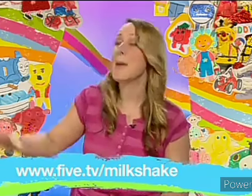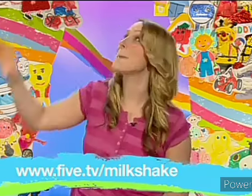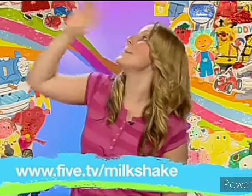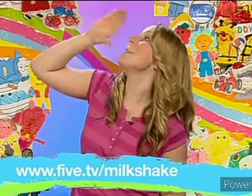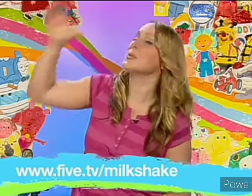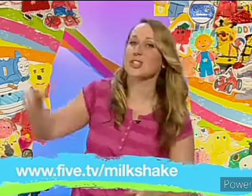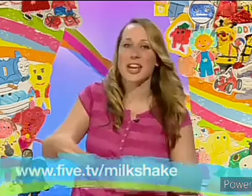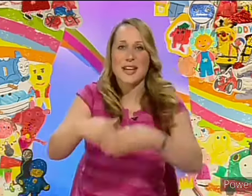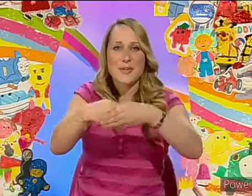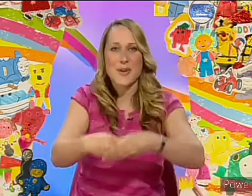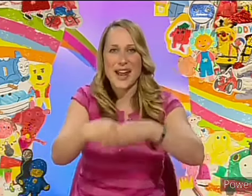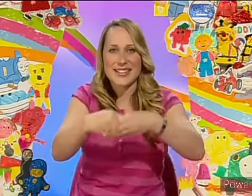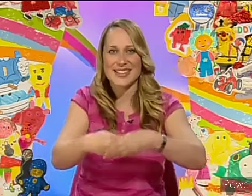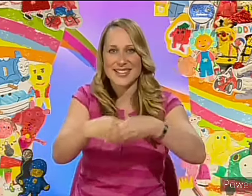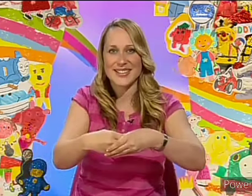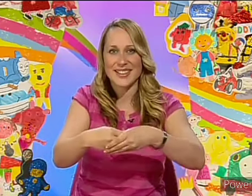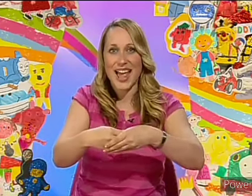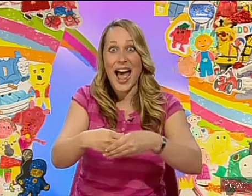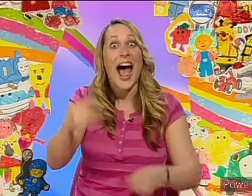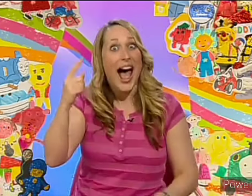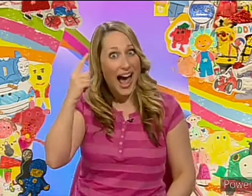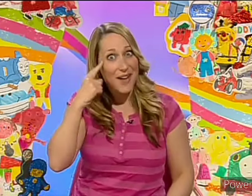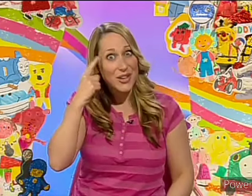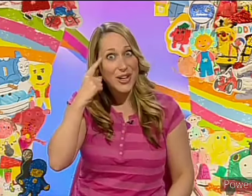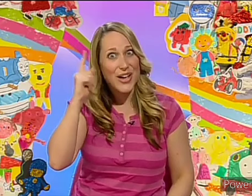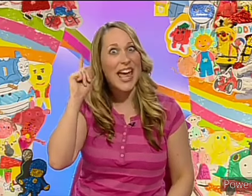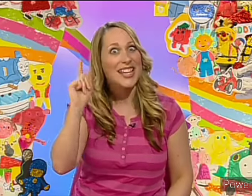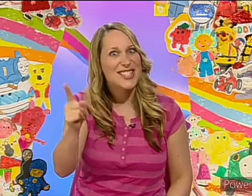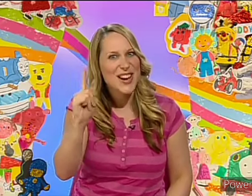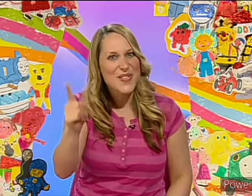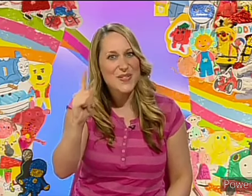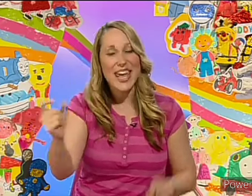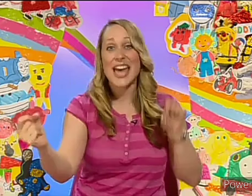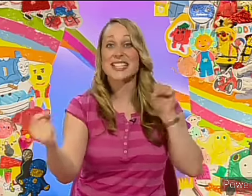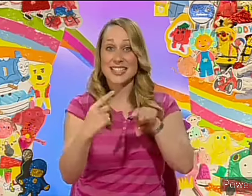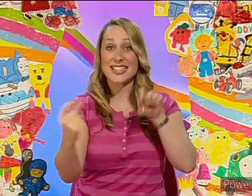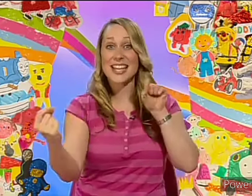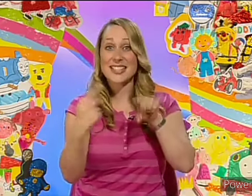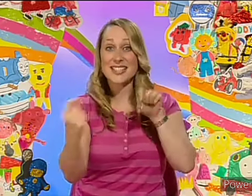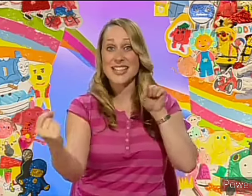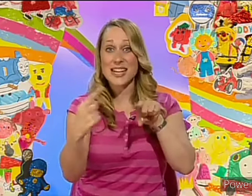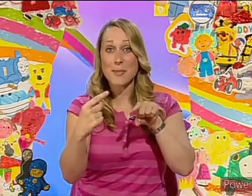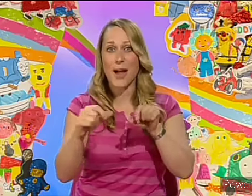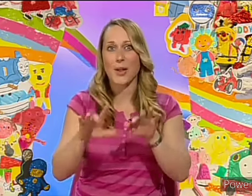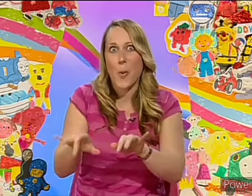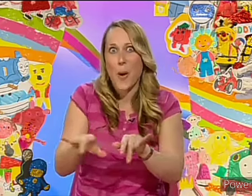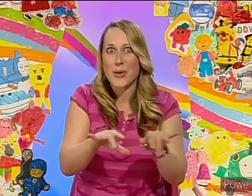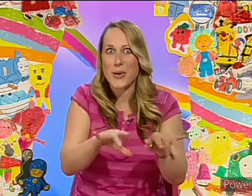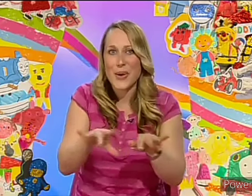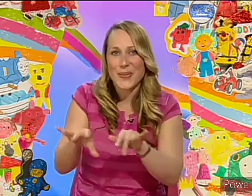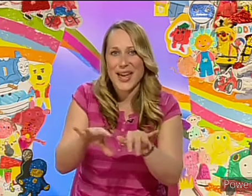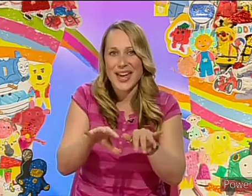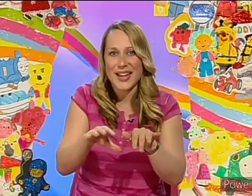Milkshake friends. Have a look and don't forget to send us an email while you're on there.